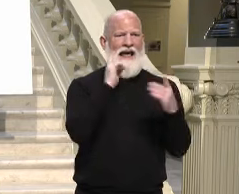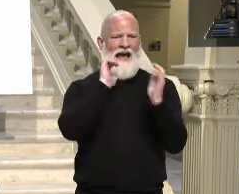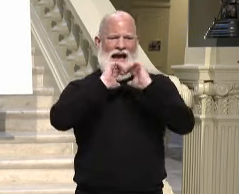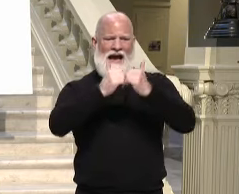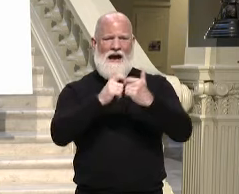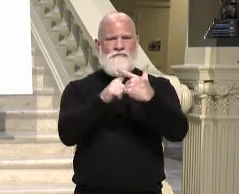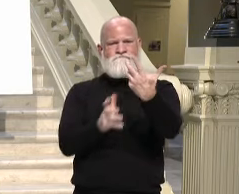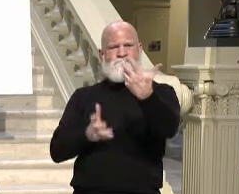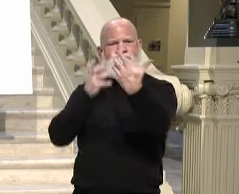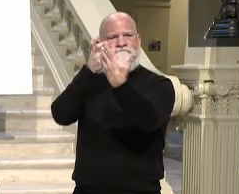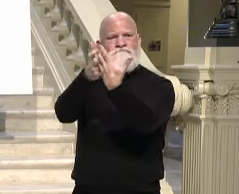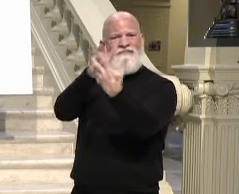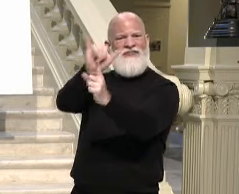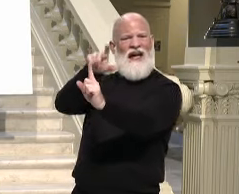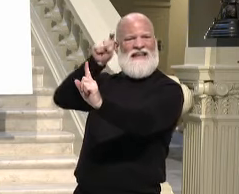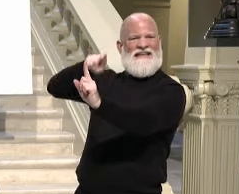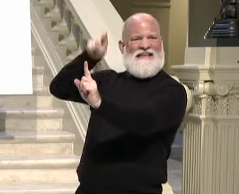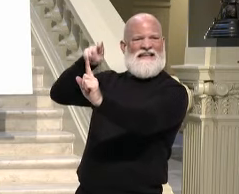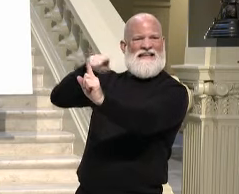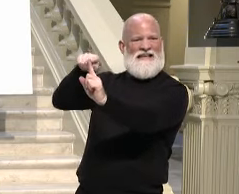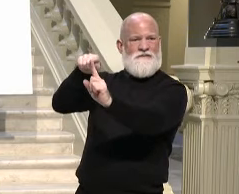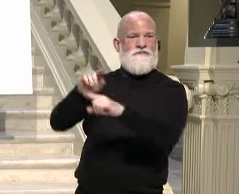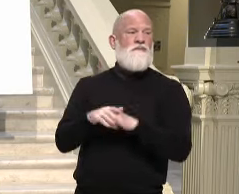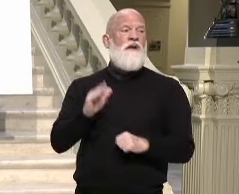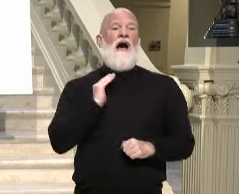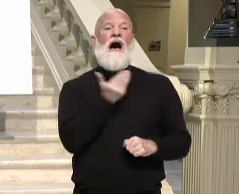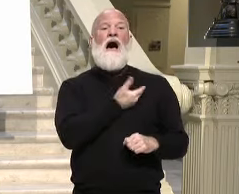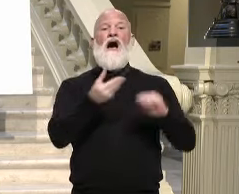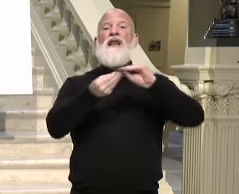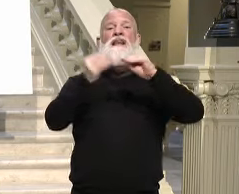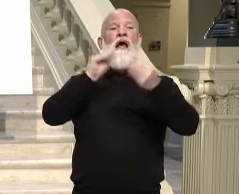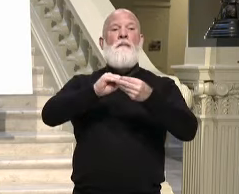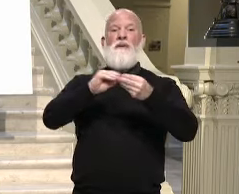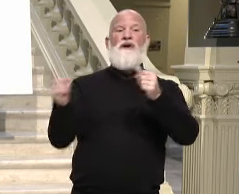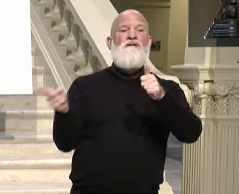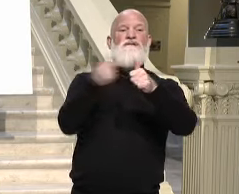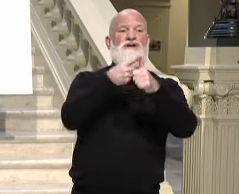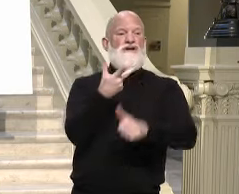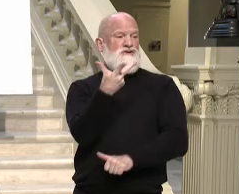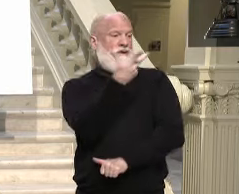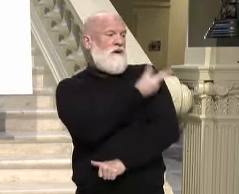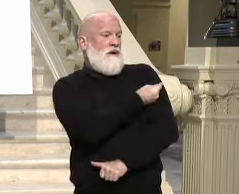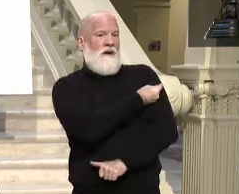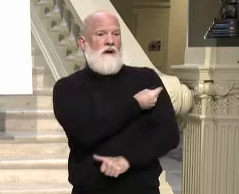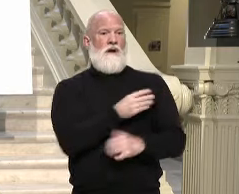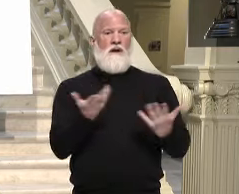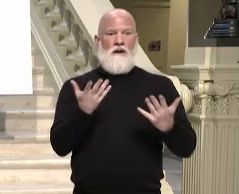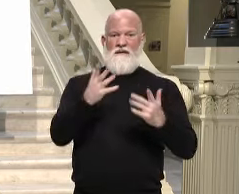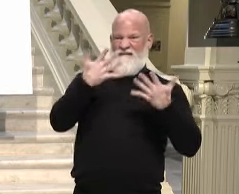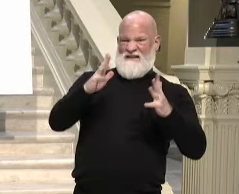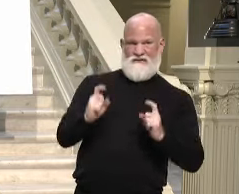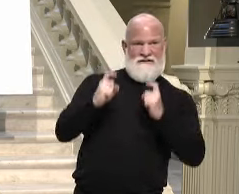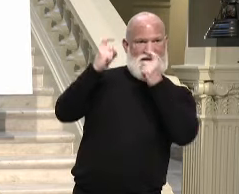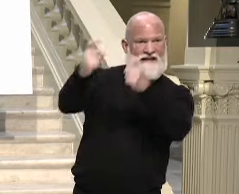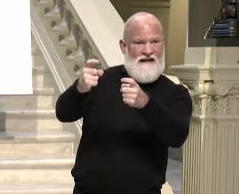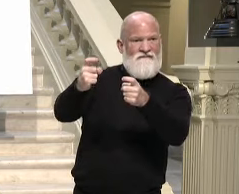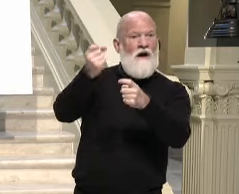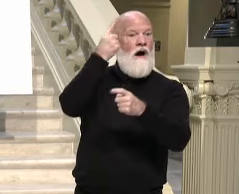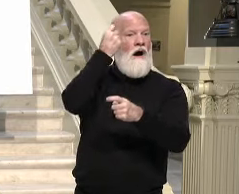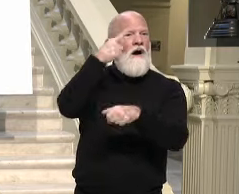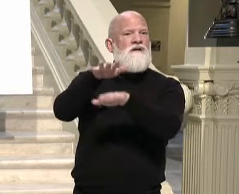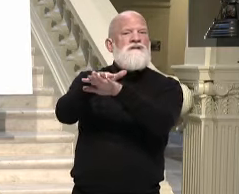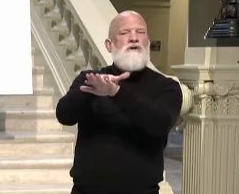days Georgia's numbers of first dose doses administered have slowed in comparison to other states.